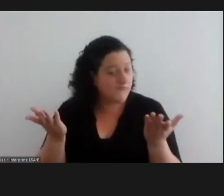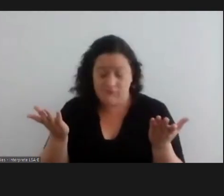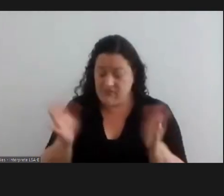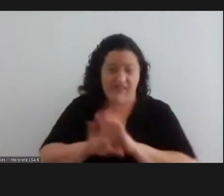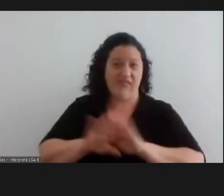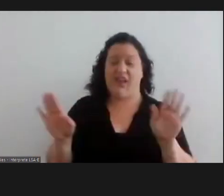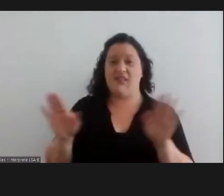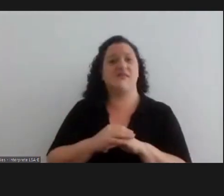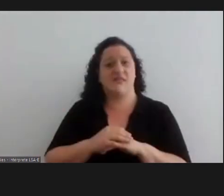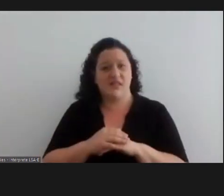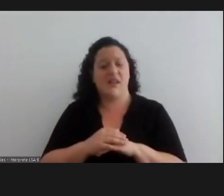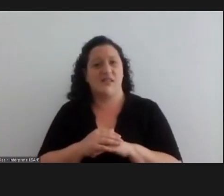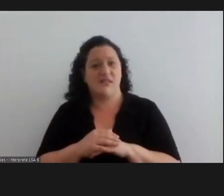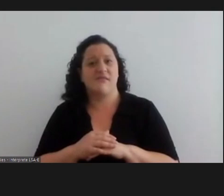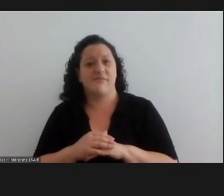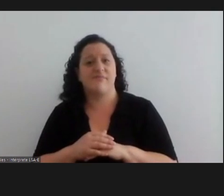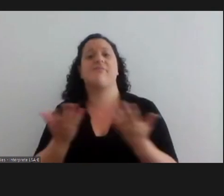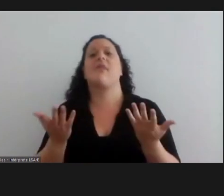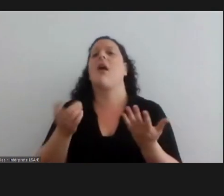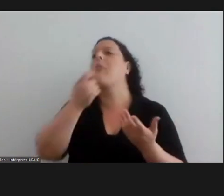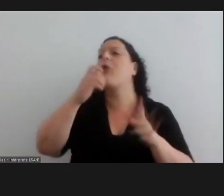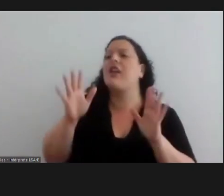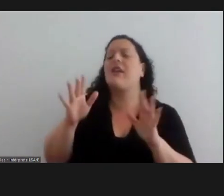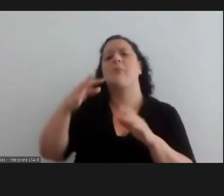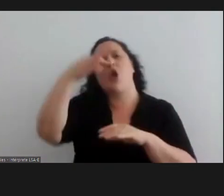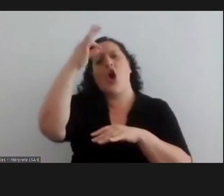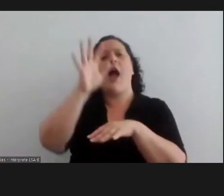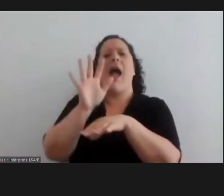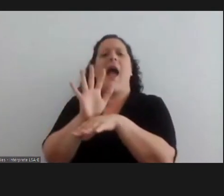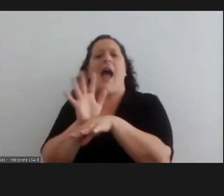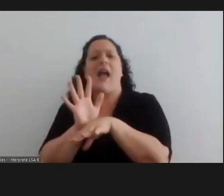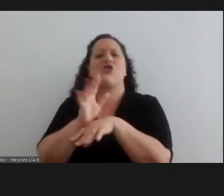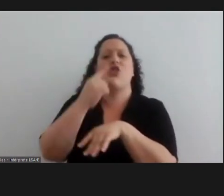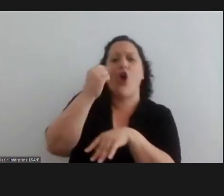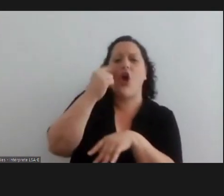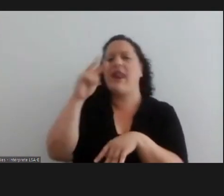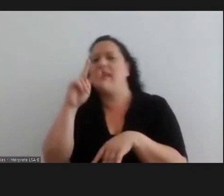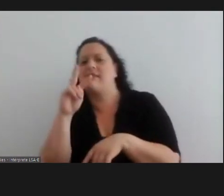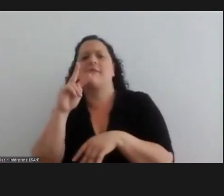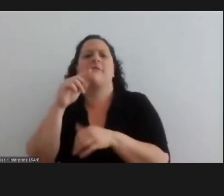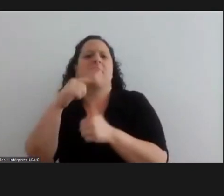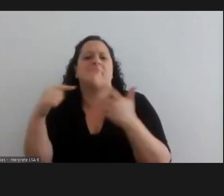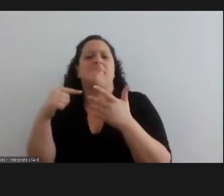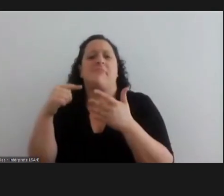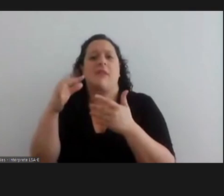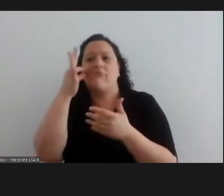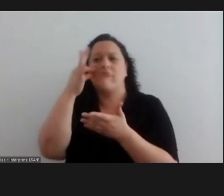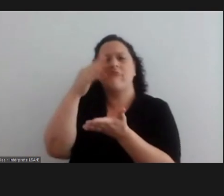there are people actors who are of color